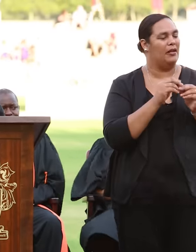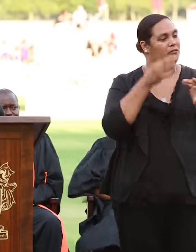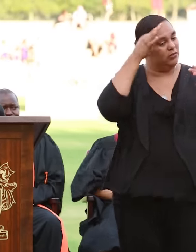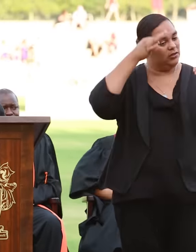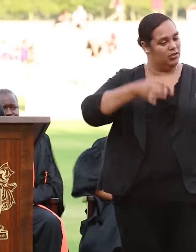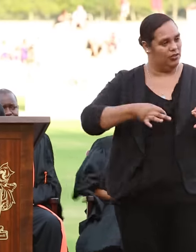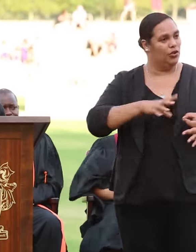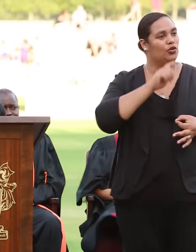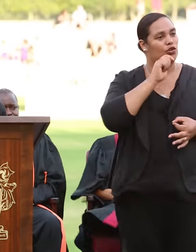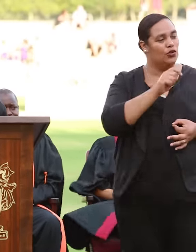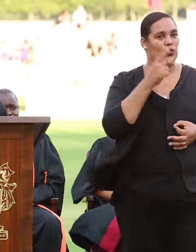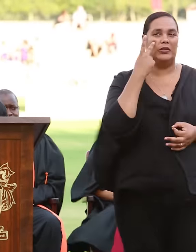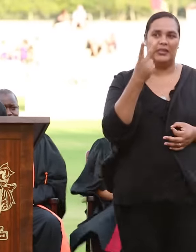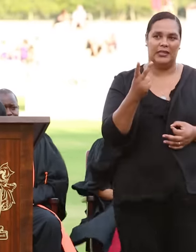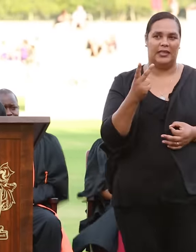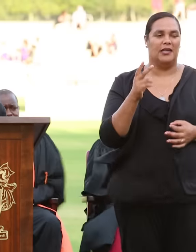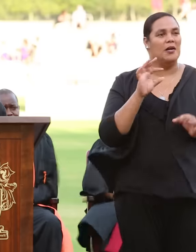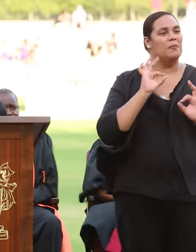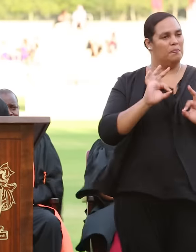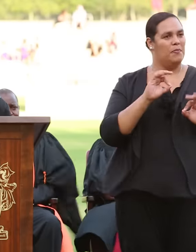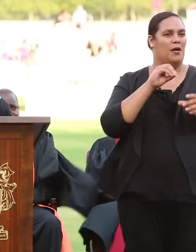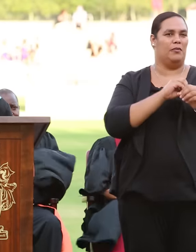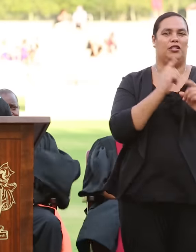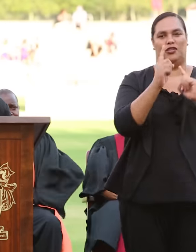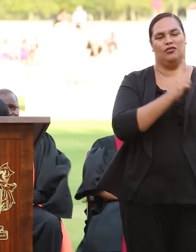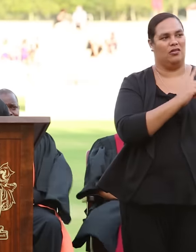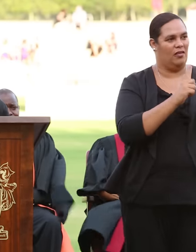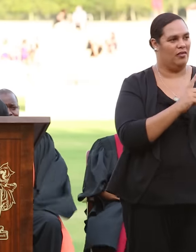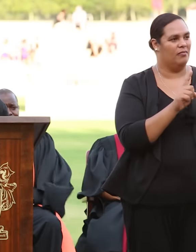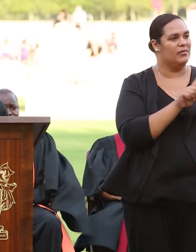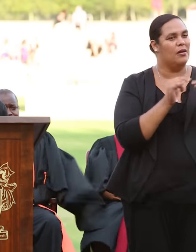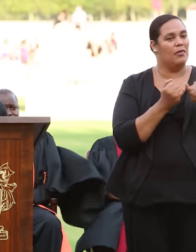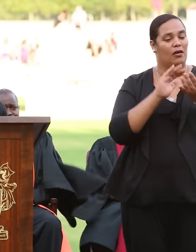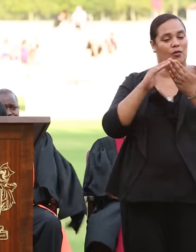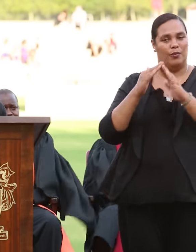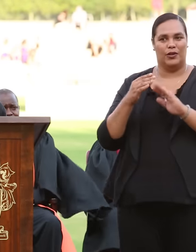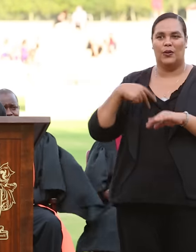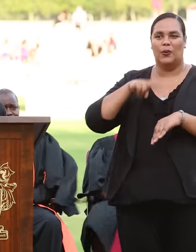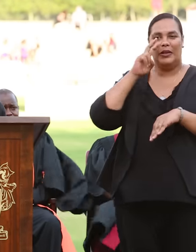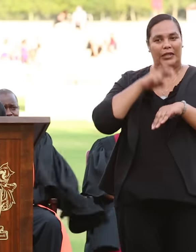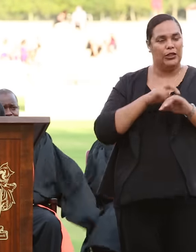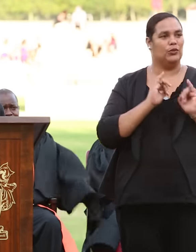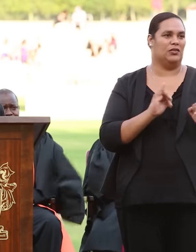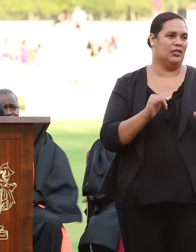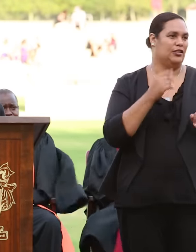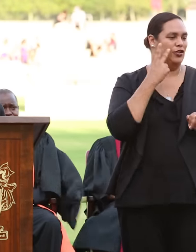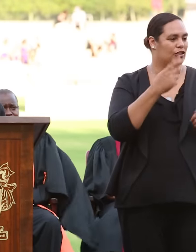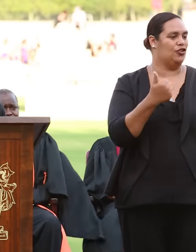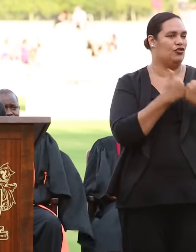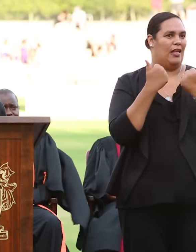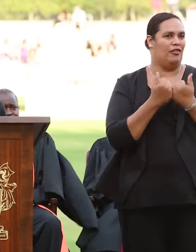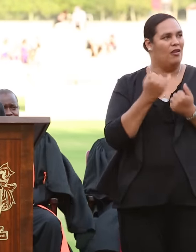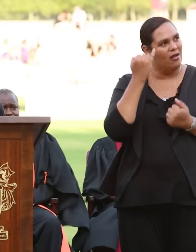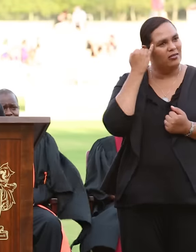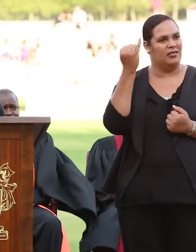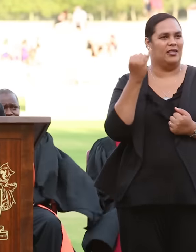actively seek the brilliance within one another. As a community we need to seriously start challenging the ideals we set